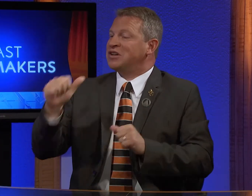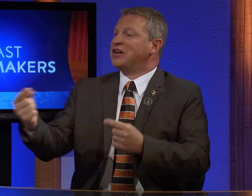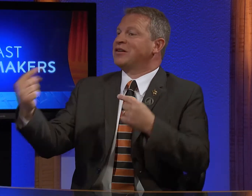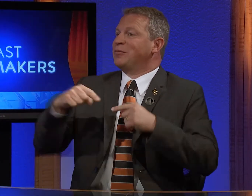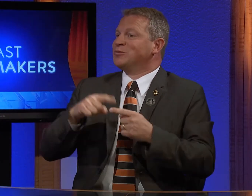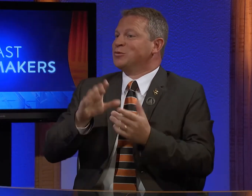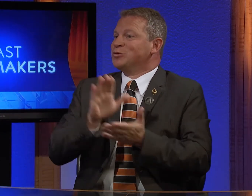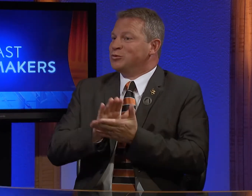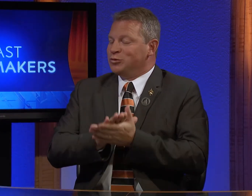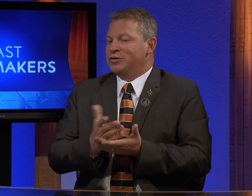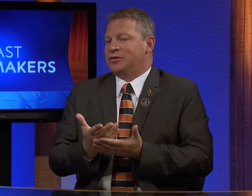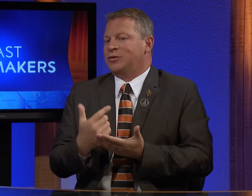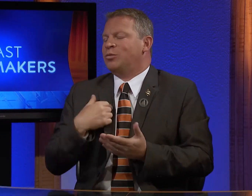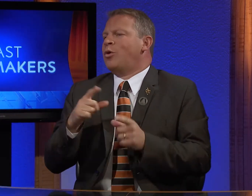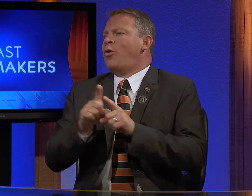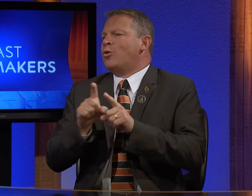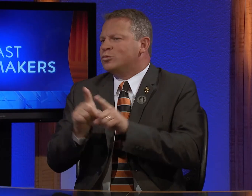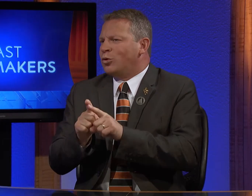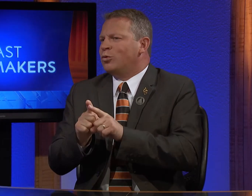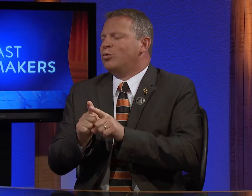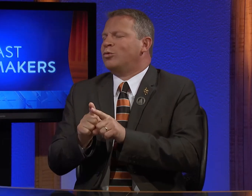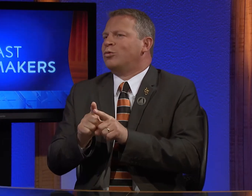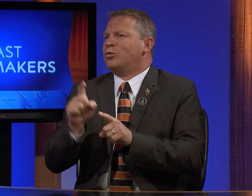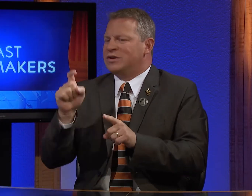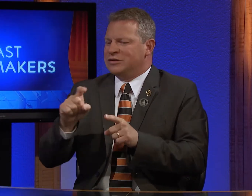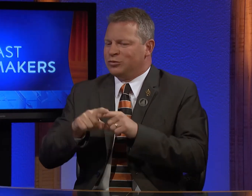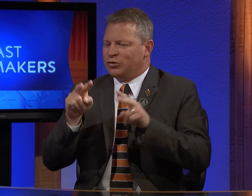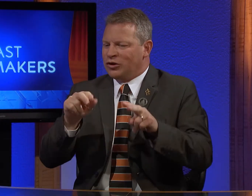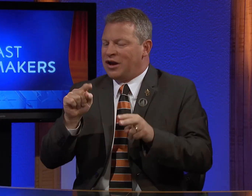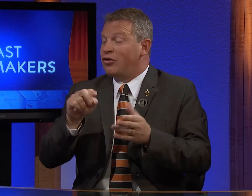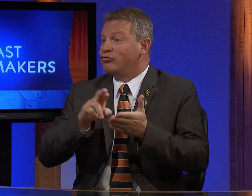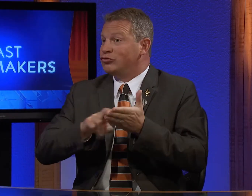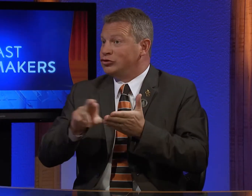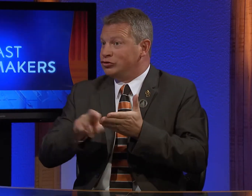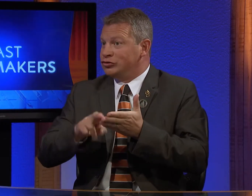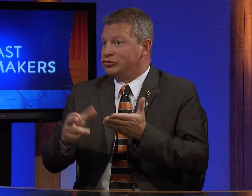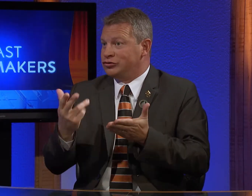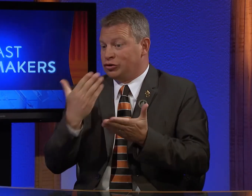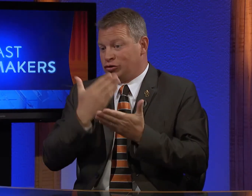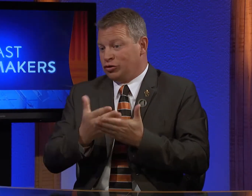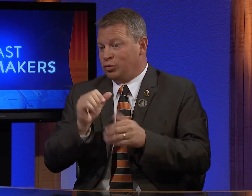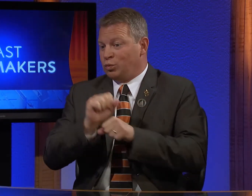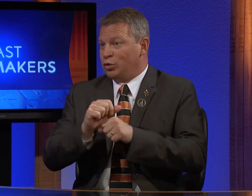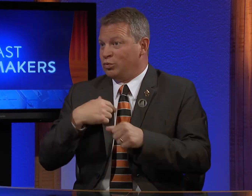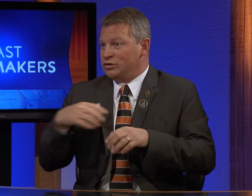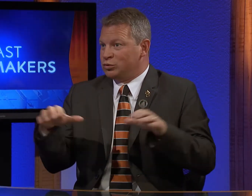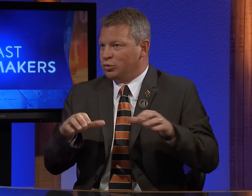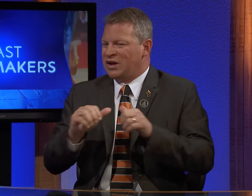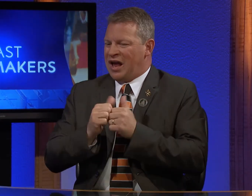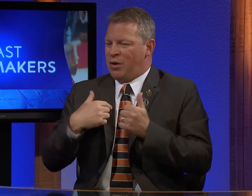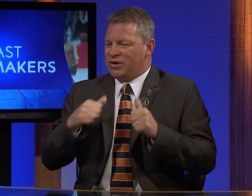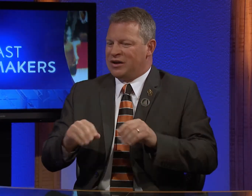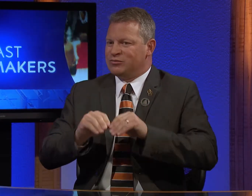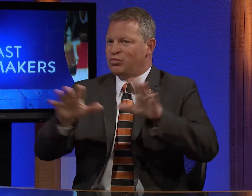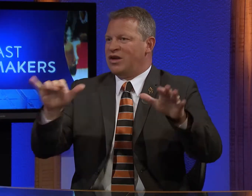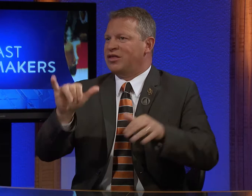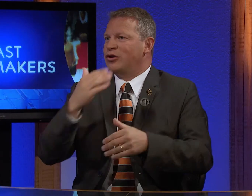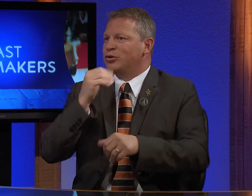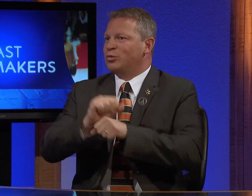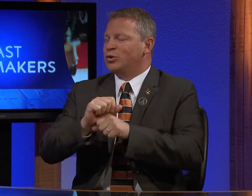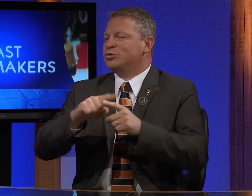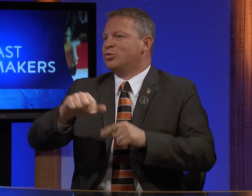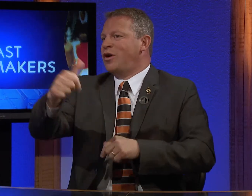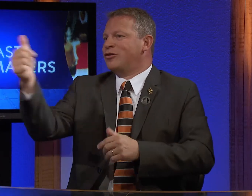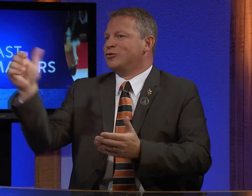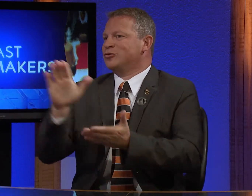country. And then when they're older, they could come to the American School for the Deaf. But we need to look also at research and about the good